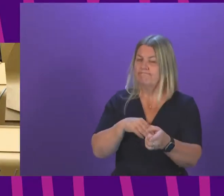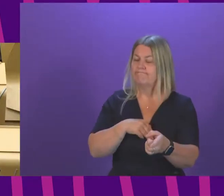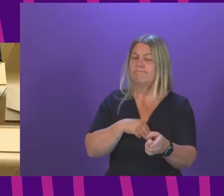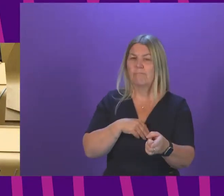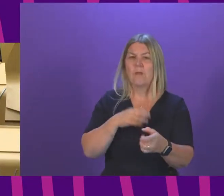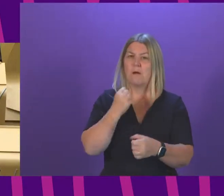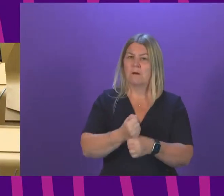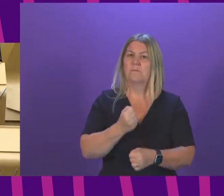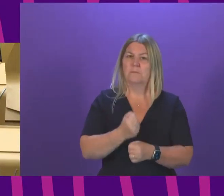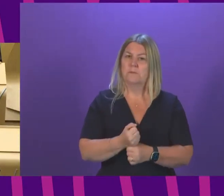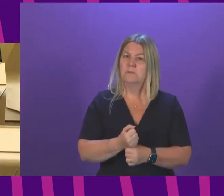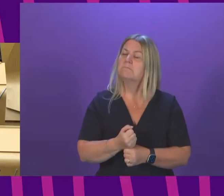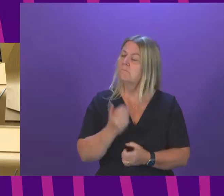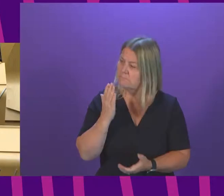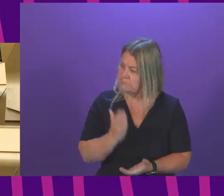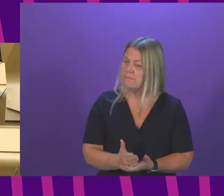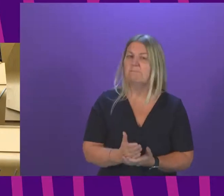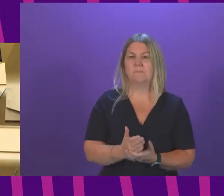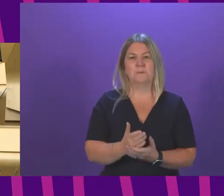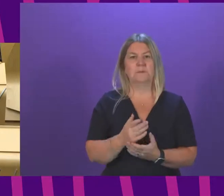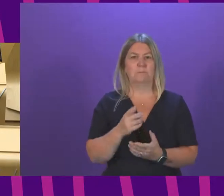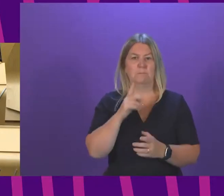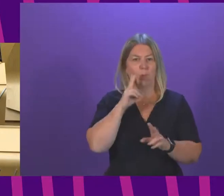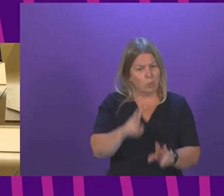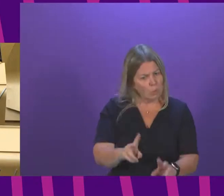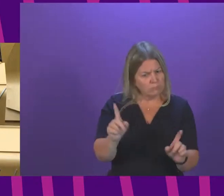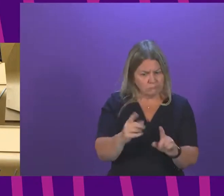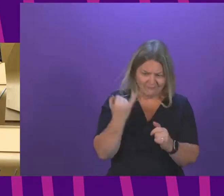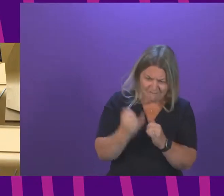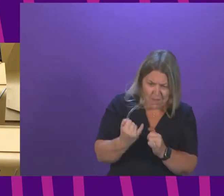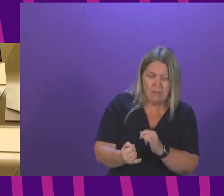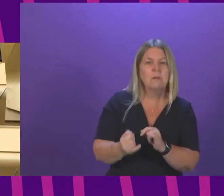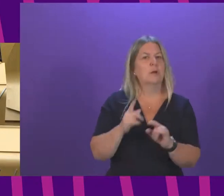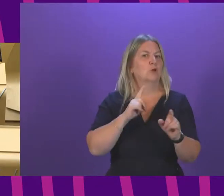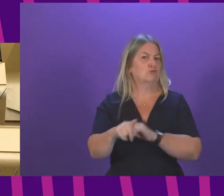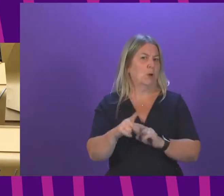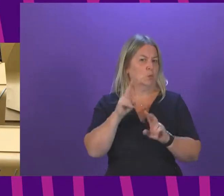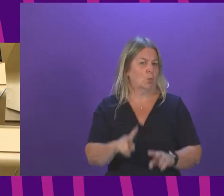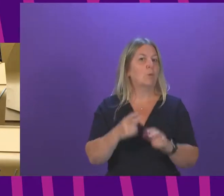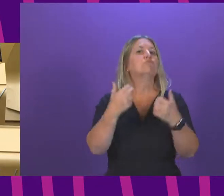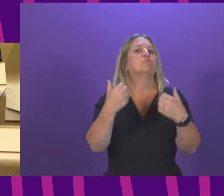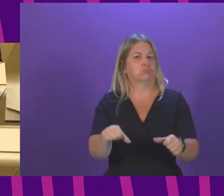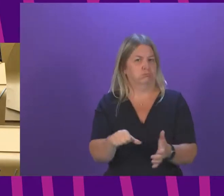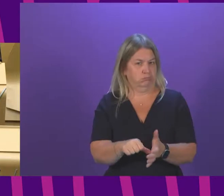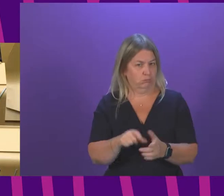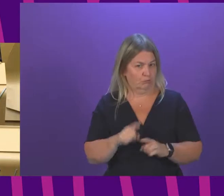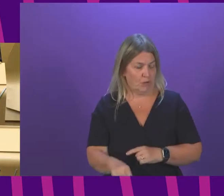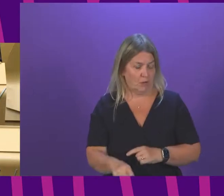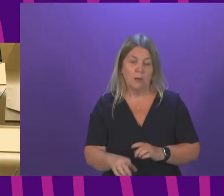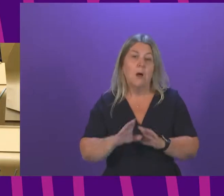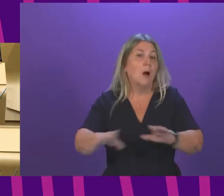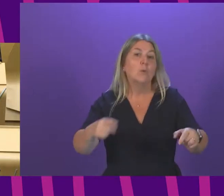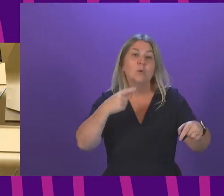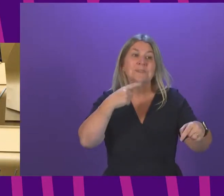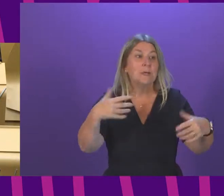is acting to rectify any of these past failures. I am not going to say in Parliament today that the